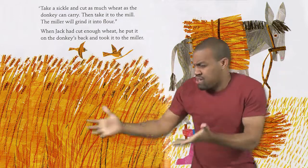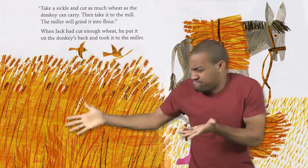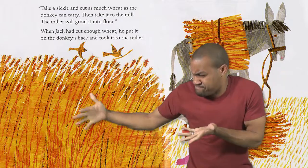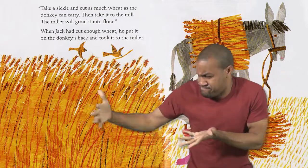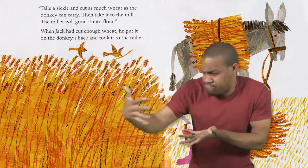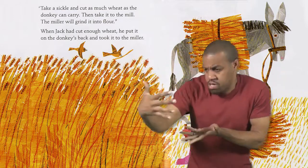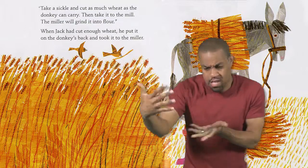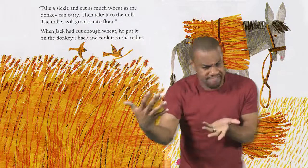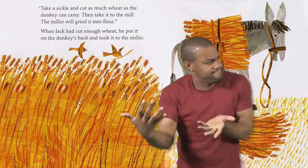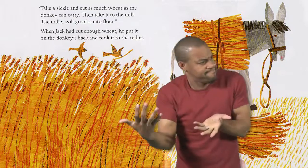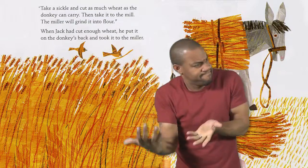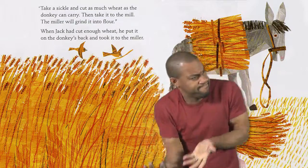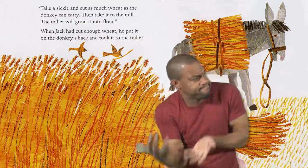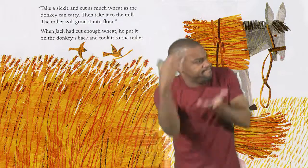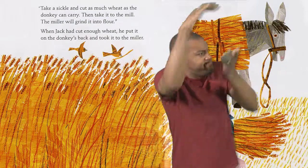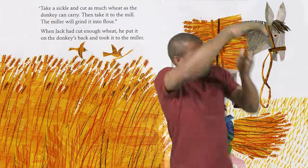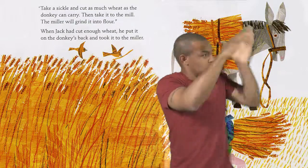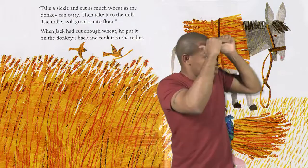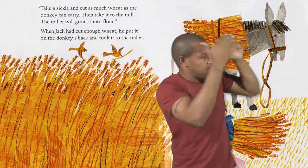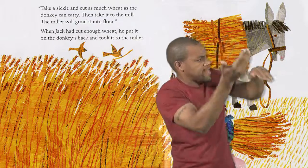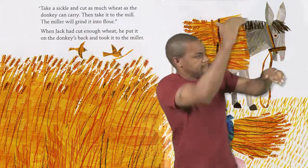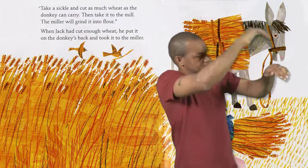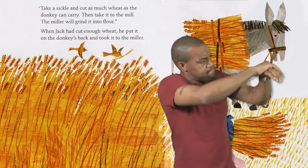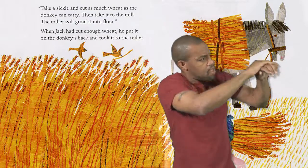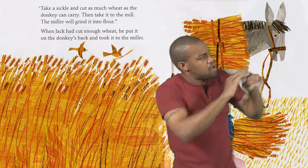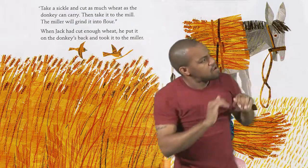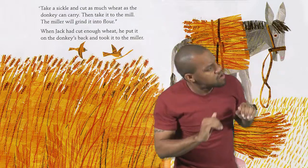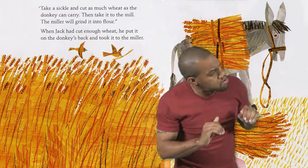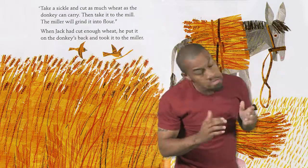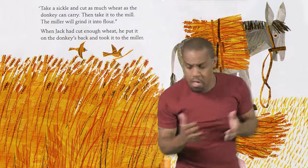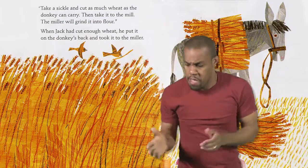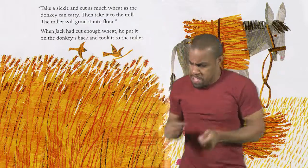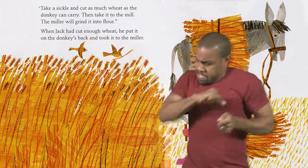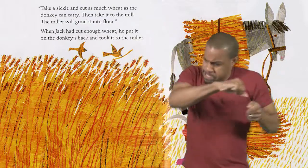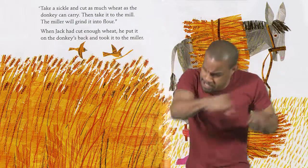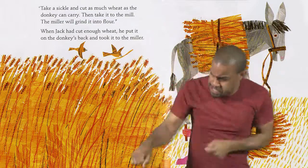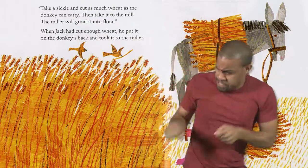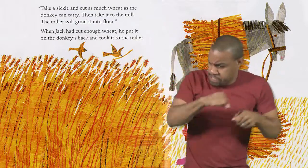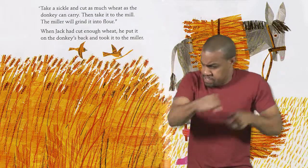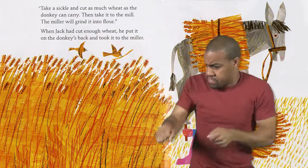When Jack had cut enough wheat He put it on the donkey's back And took it to the miller